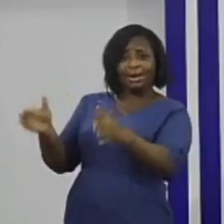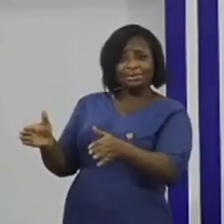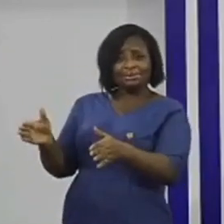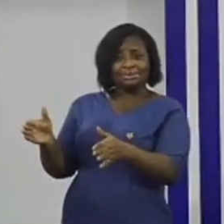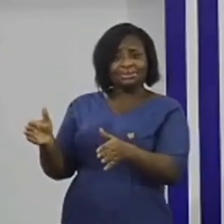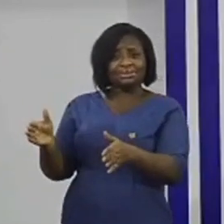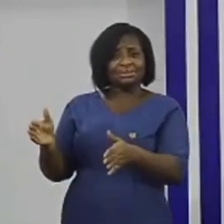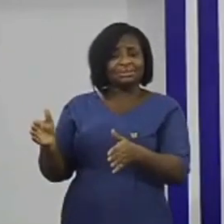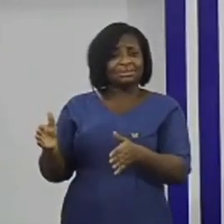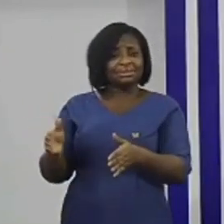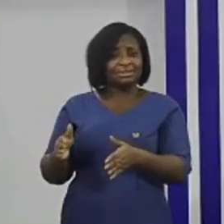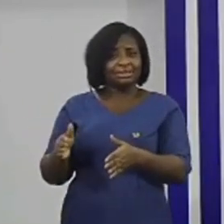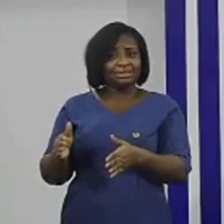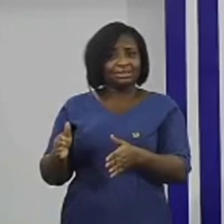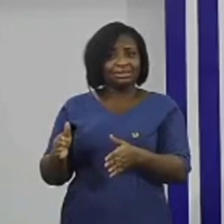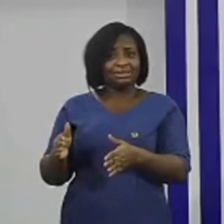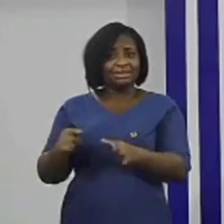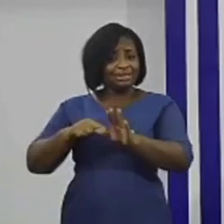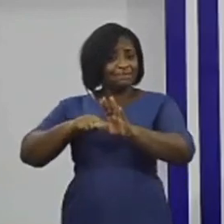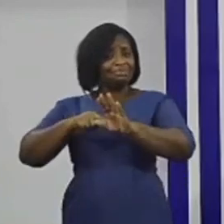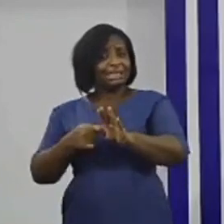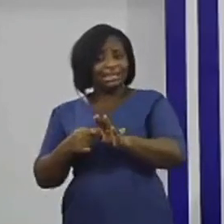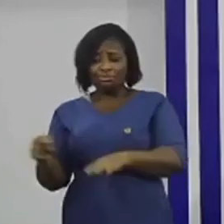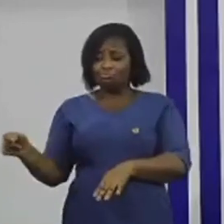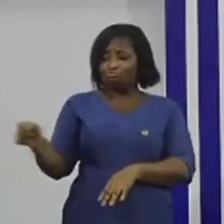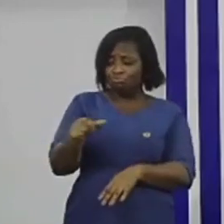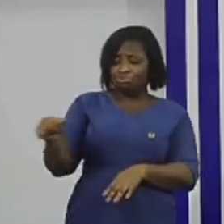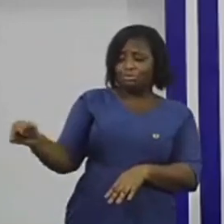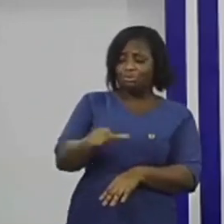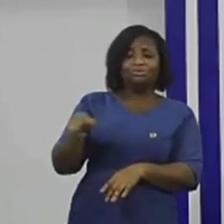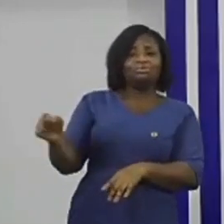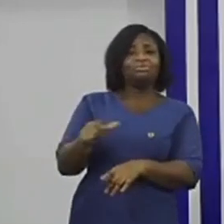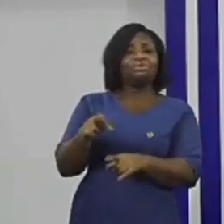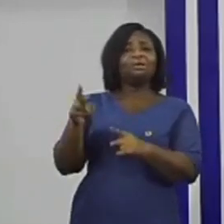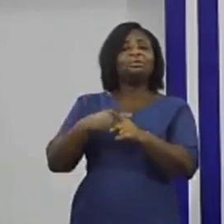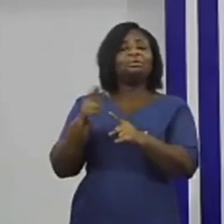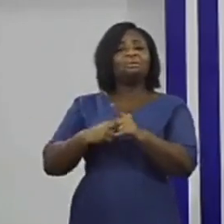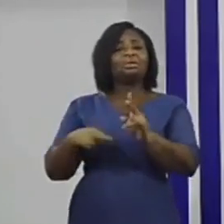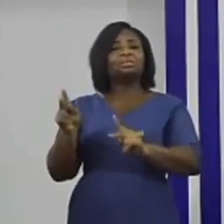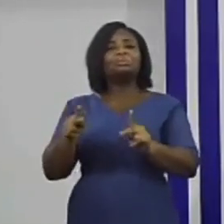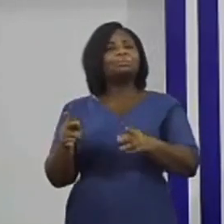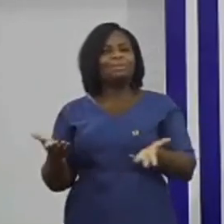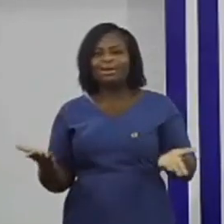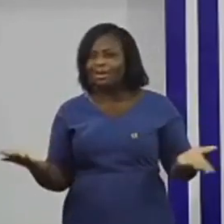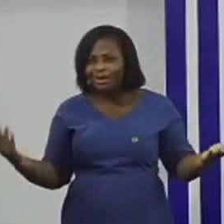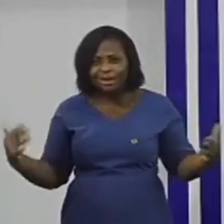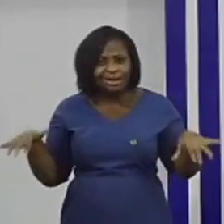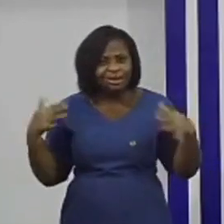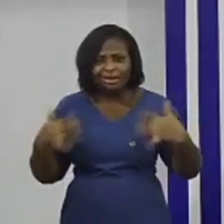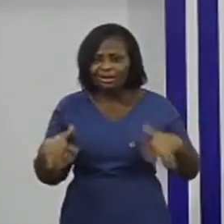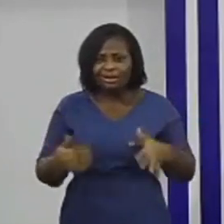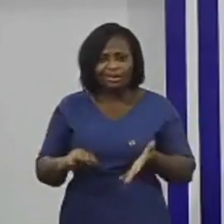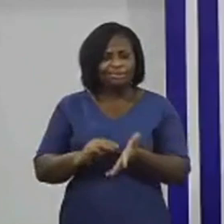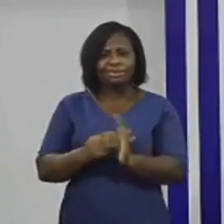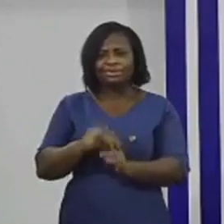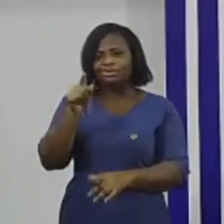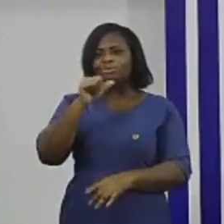start evicting tenants from lease premises? That would be very un-Ghanian.